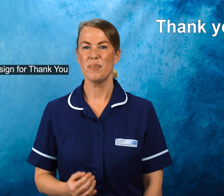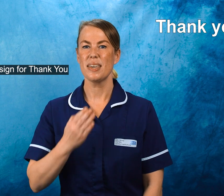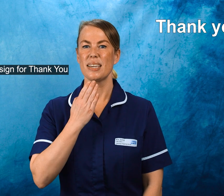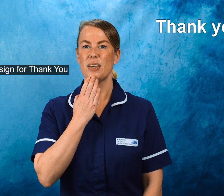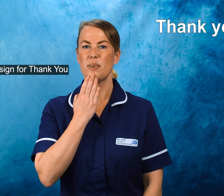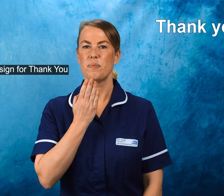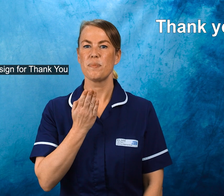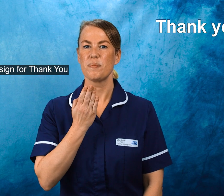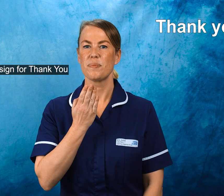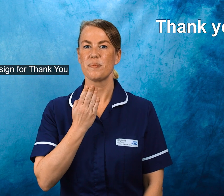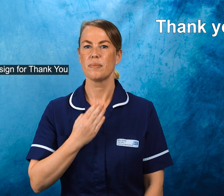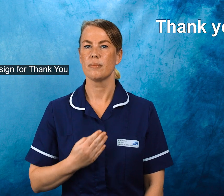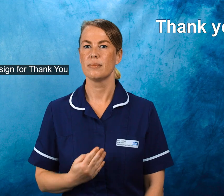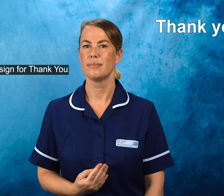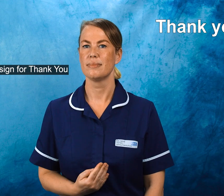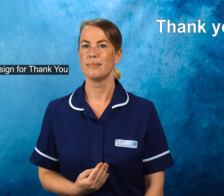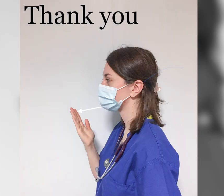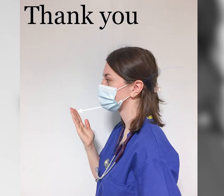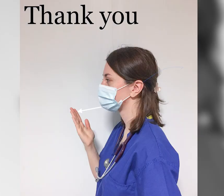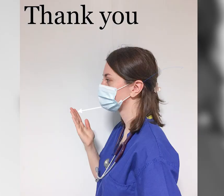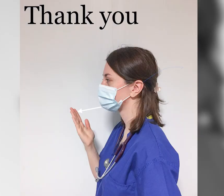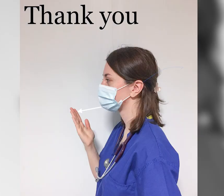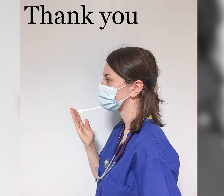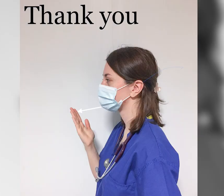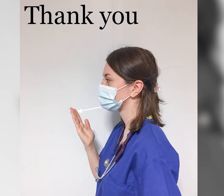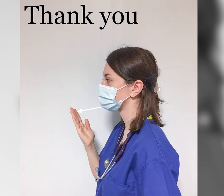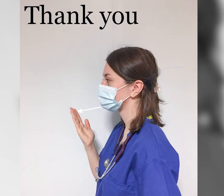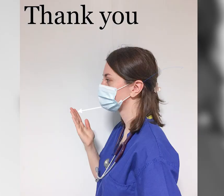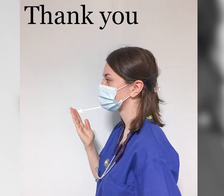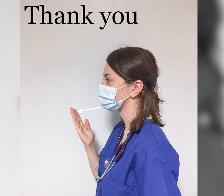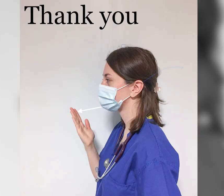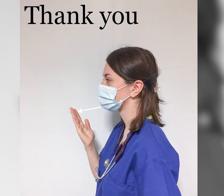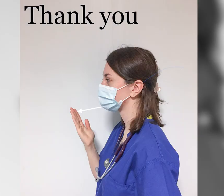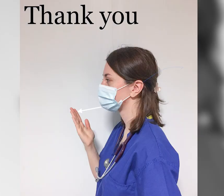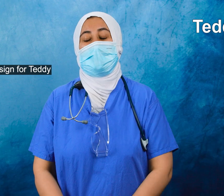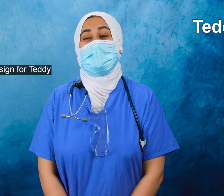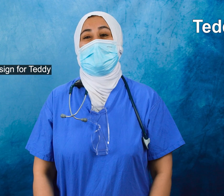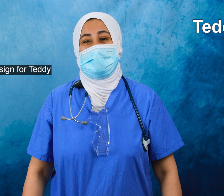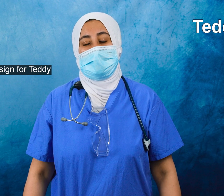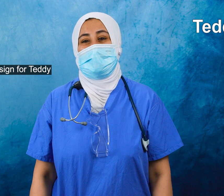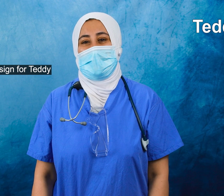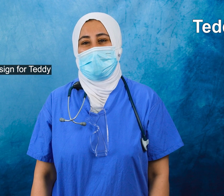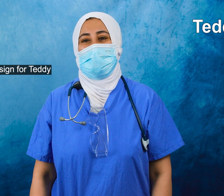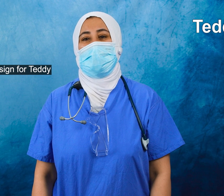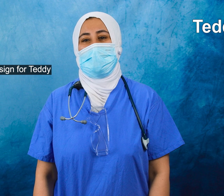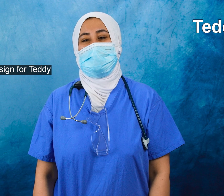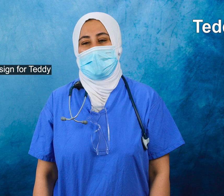for Teddy.